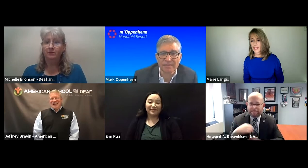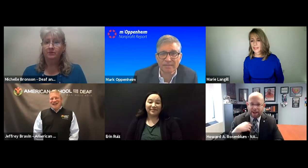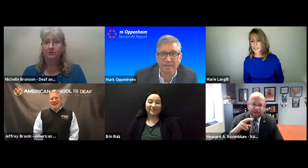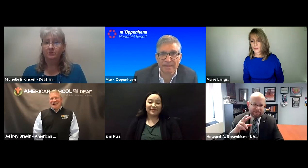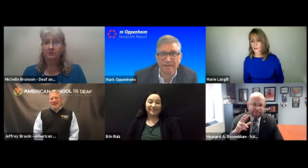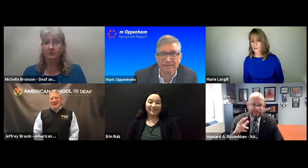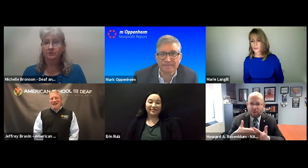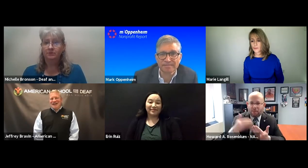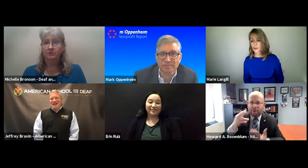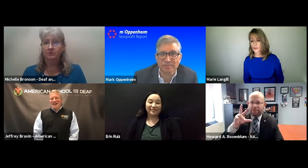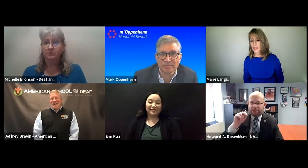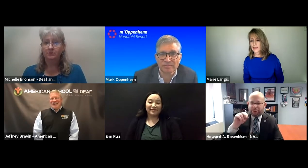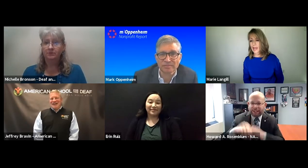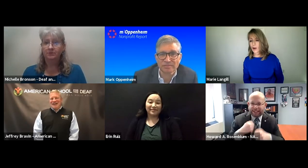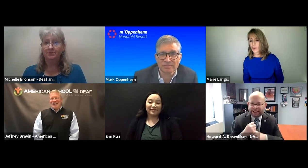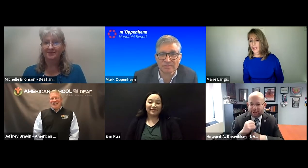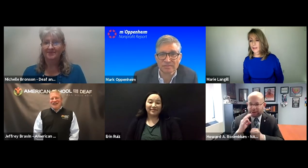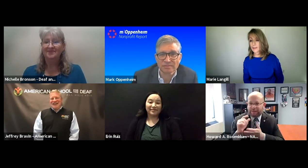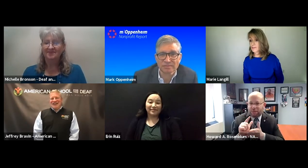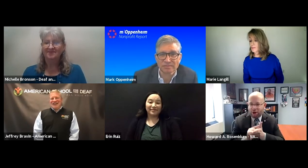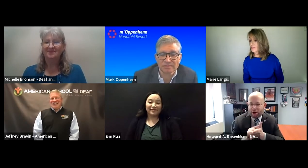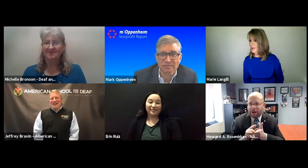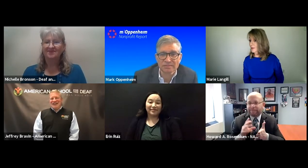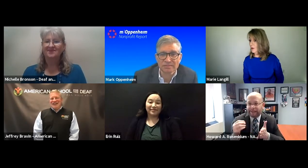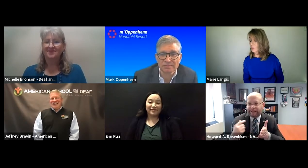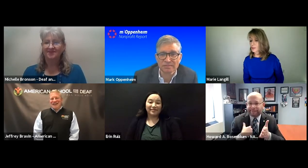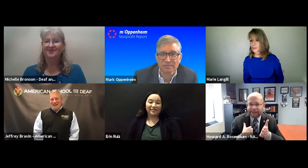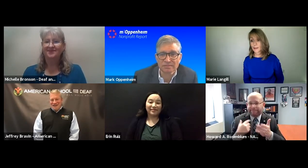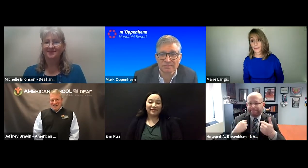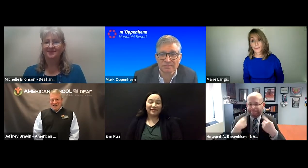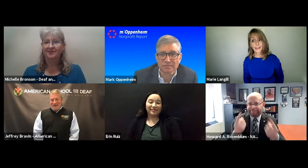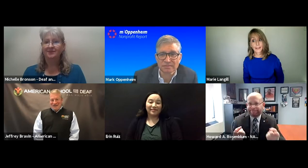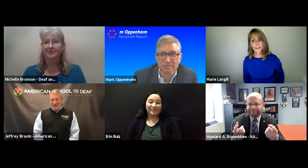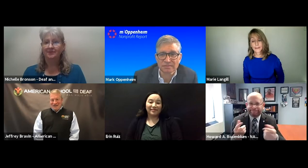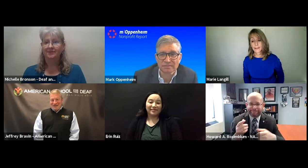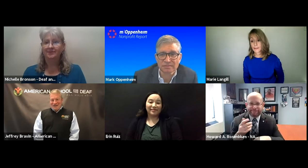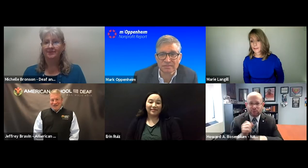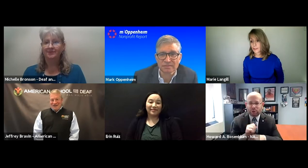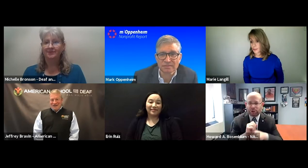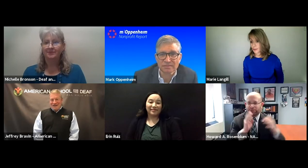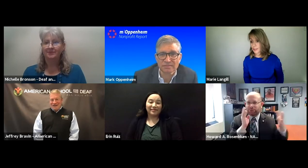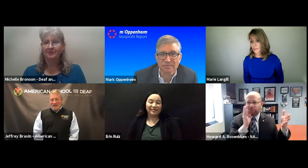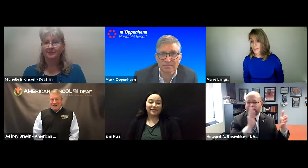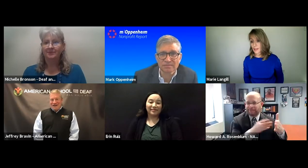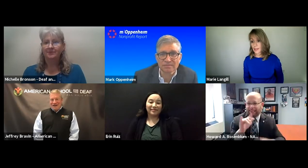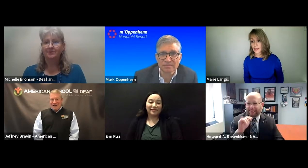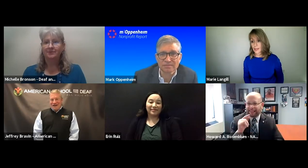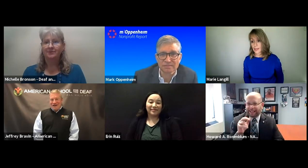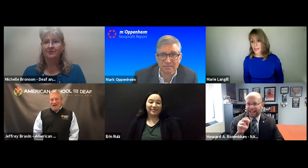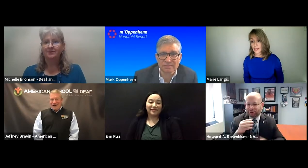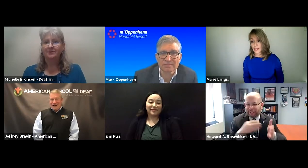I can tell you right now I'm in almost my 30 years as an attorney